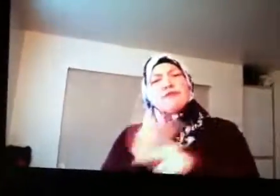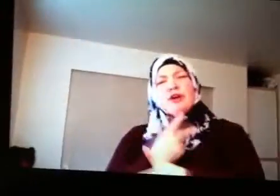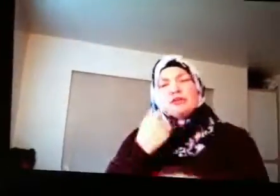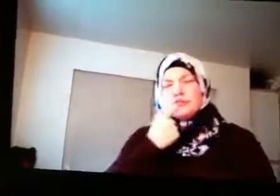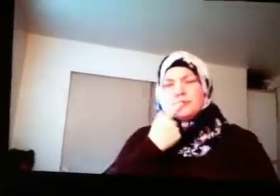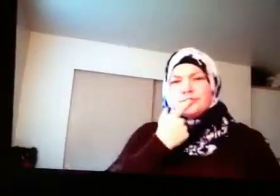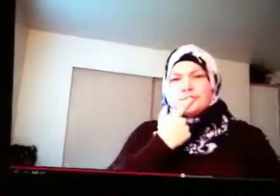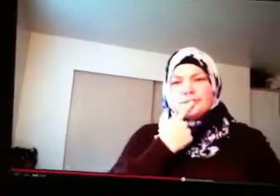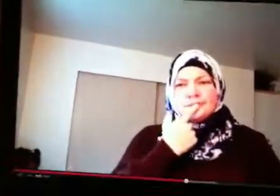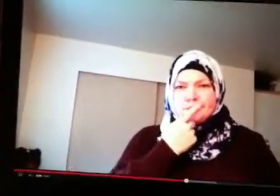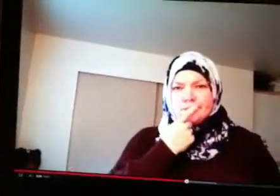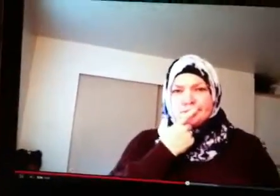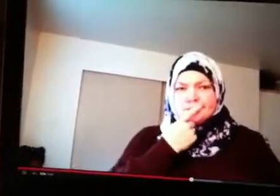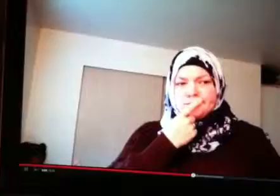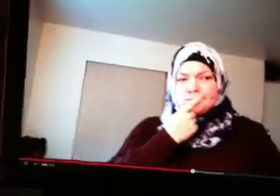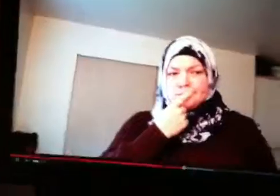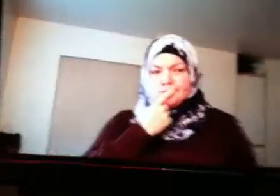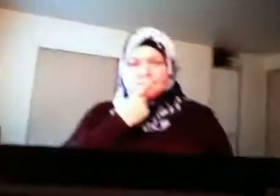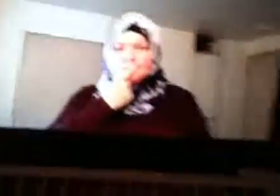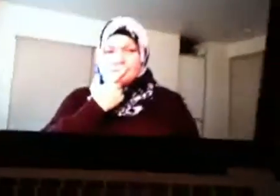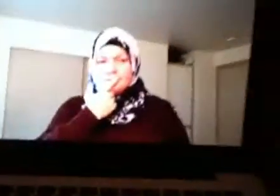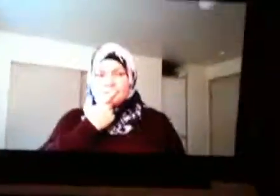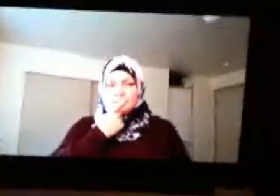Boom. Okay. That's five minutes. And I'm done.